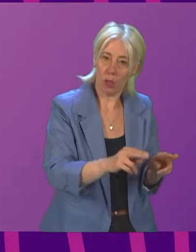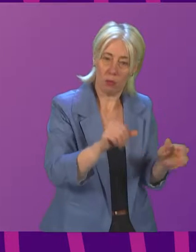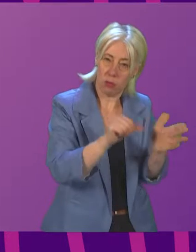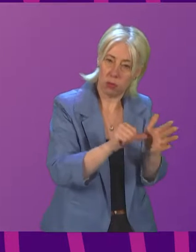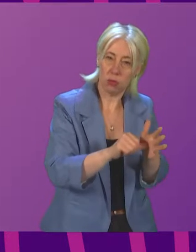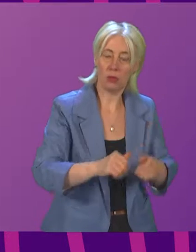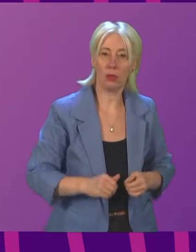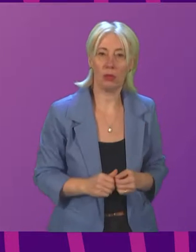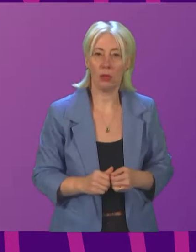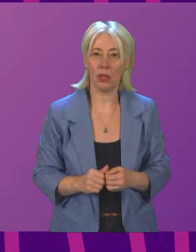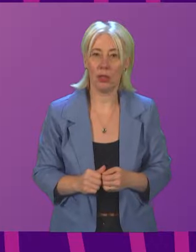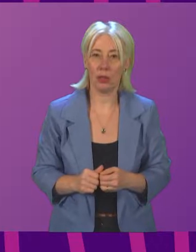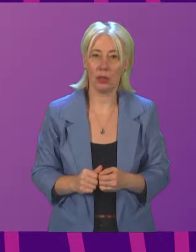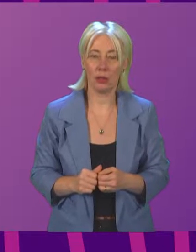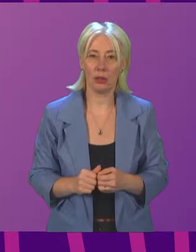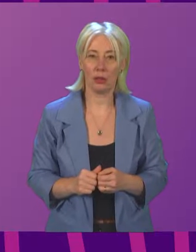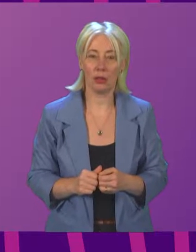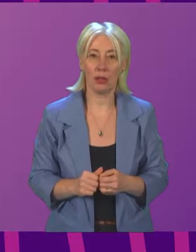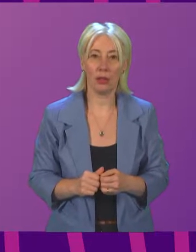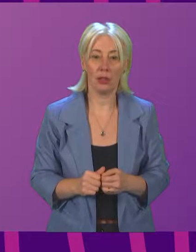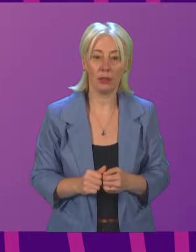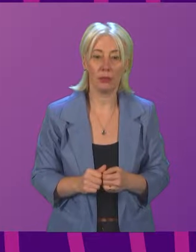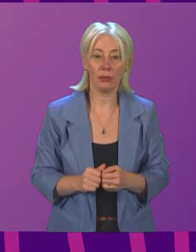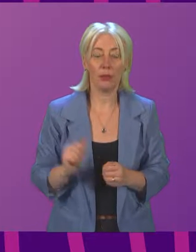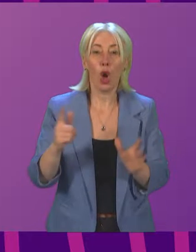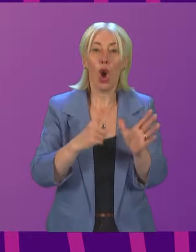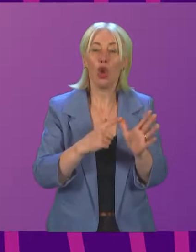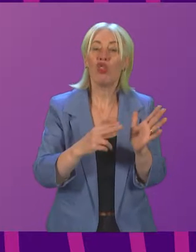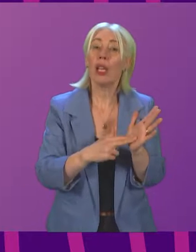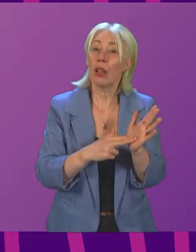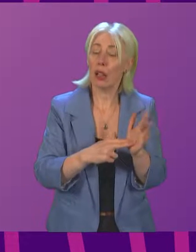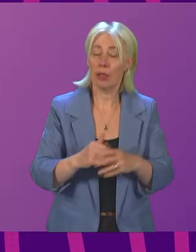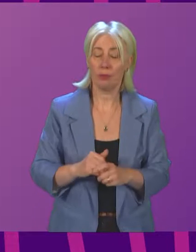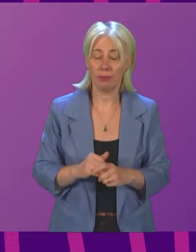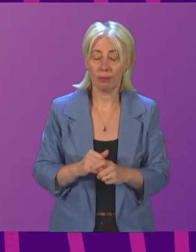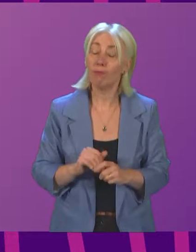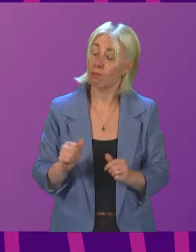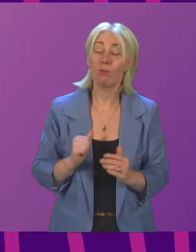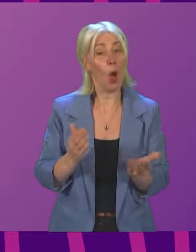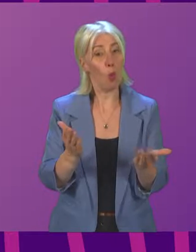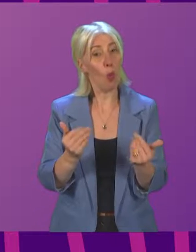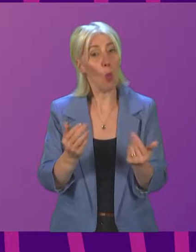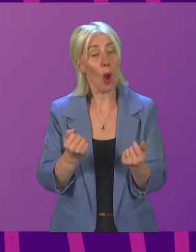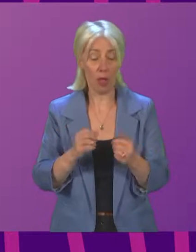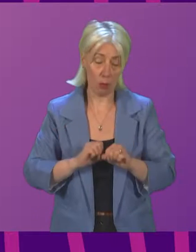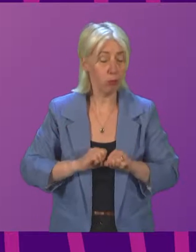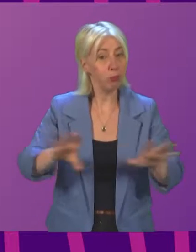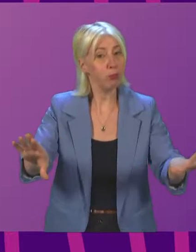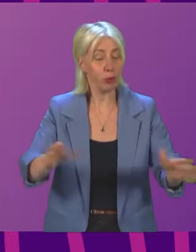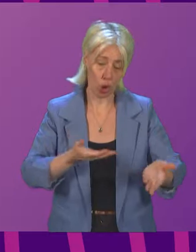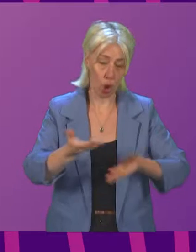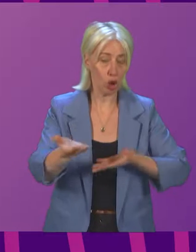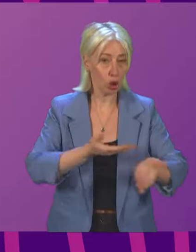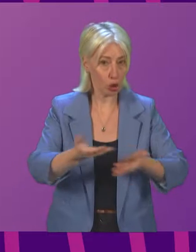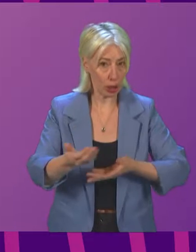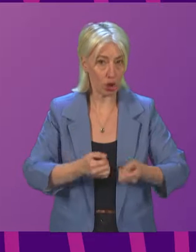Thank Nicholl. Nicholl. Thank you, Presiding Officer. I welcome the launch of the consultation and